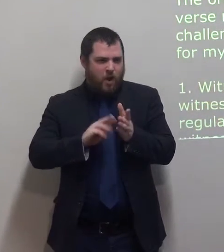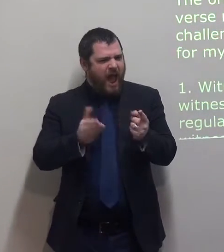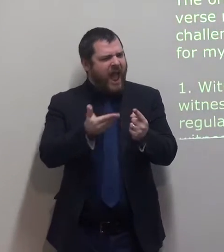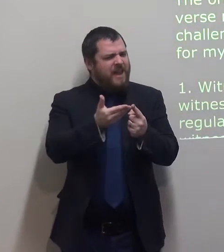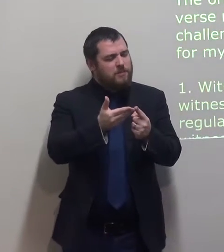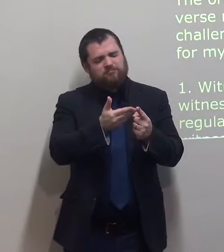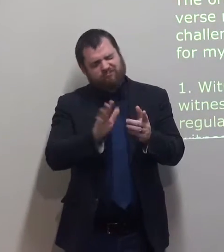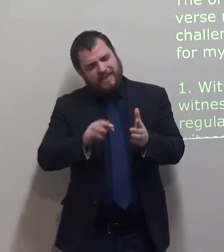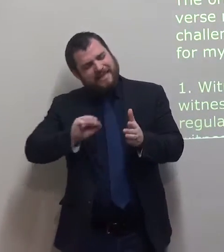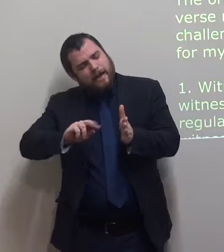This is a challenge for me.